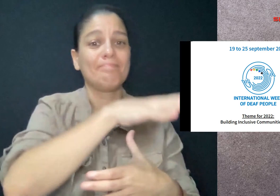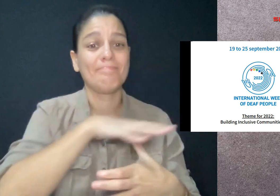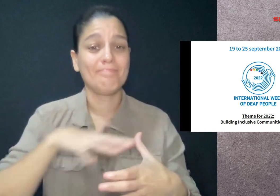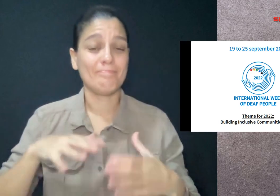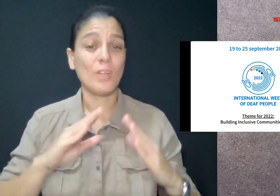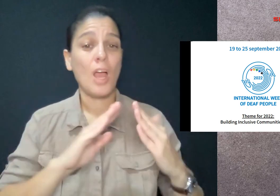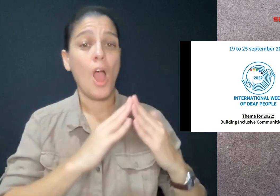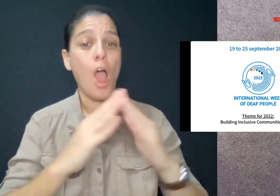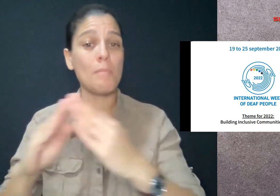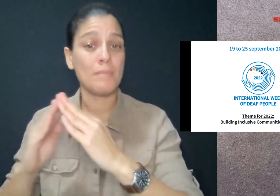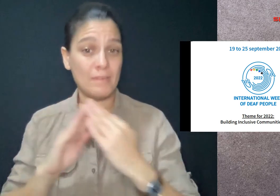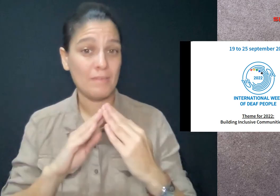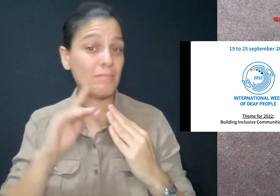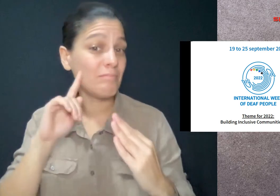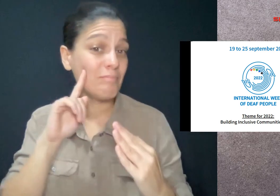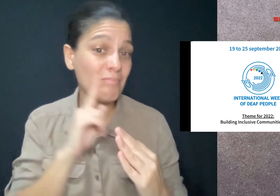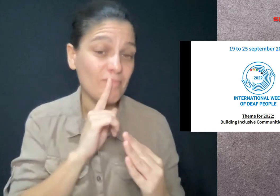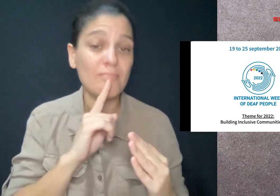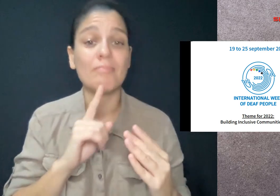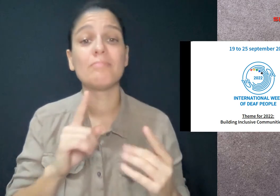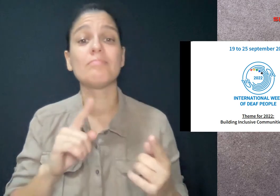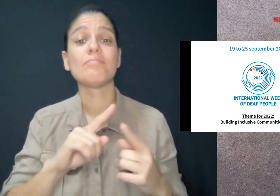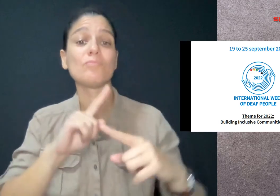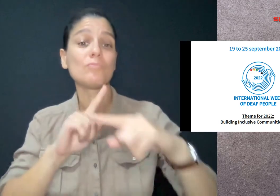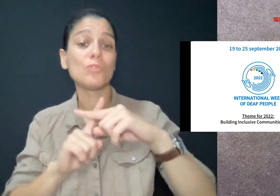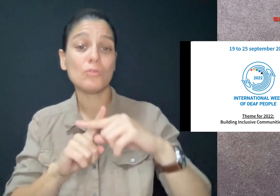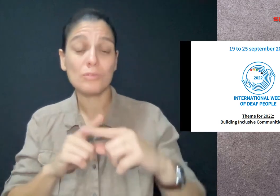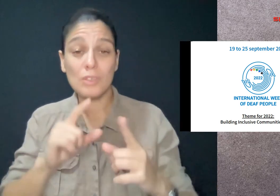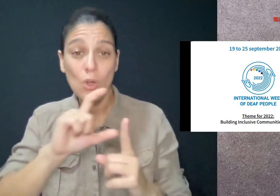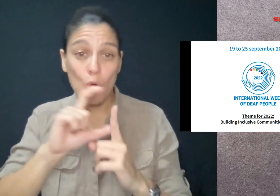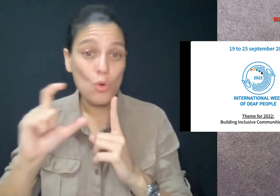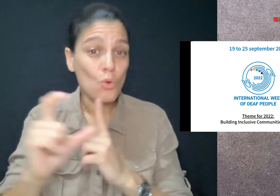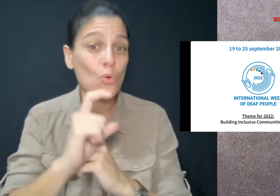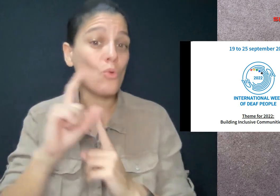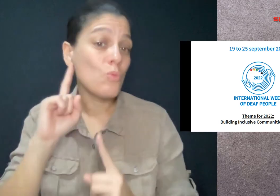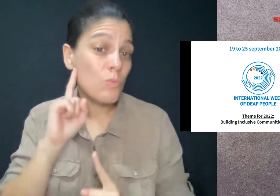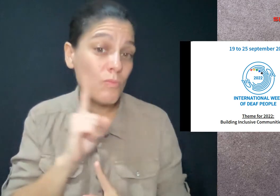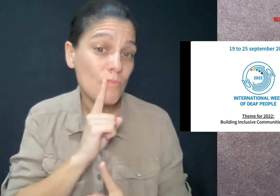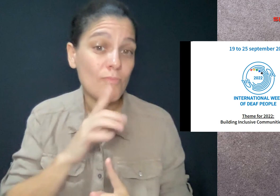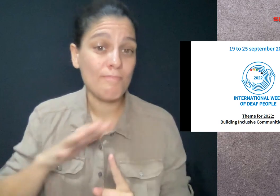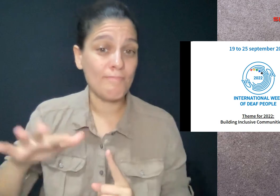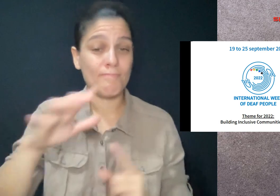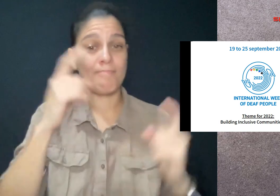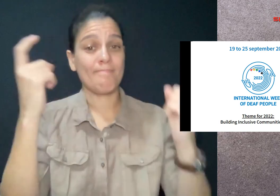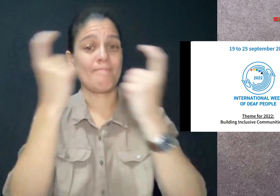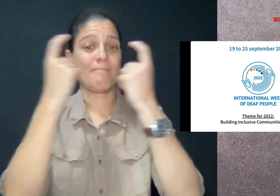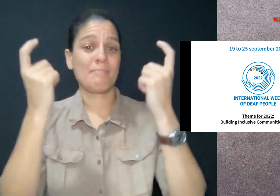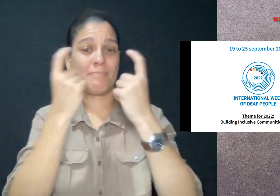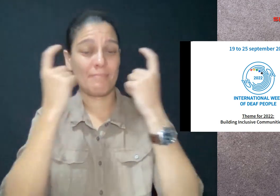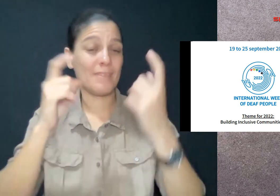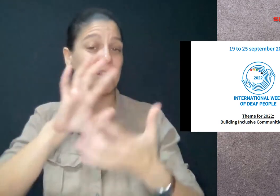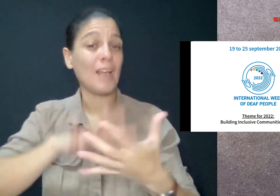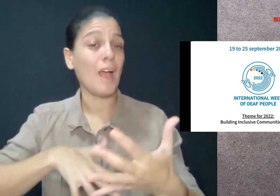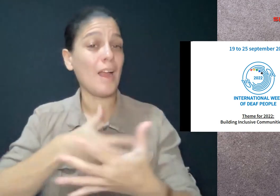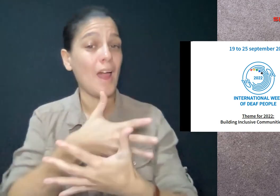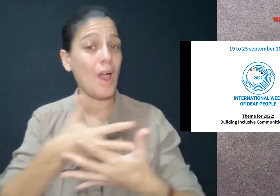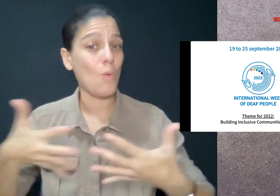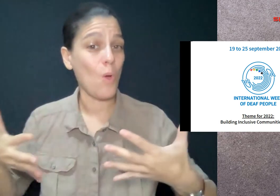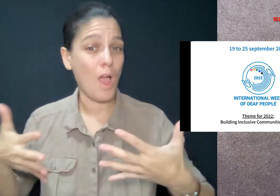The celebration is designed to unite Deaf communities and Deaf cultures, celebrate sign